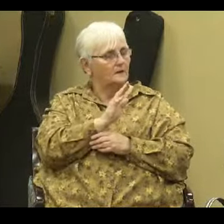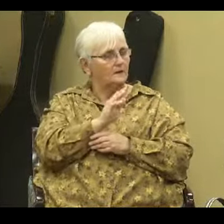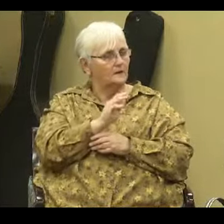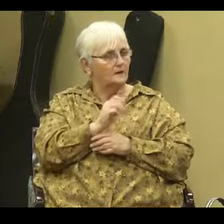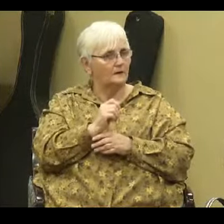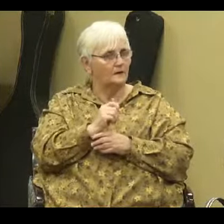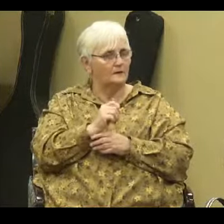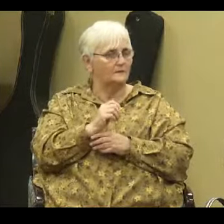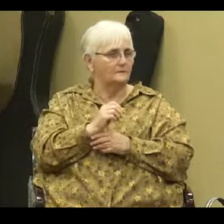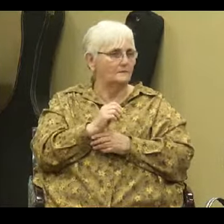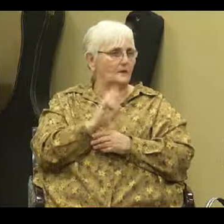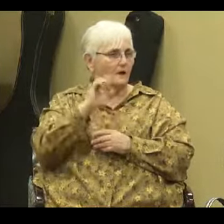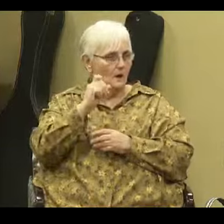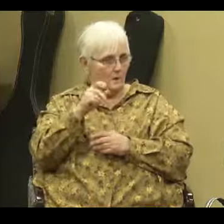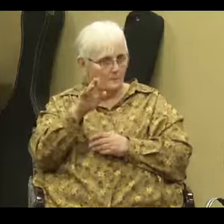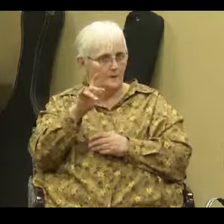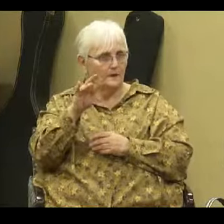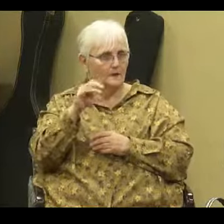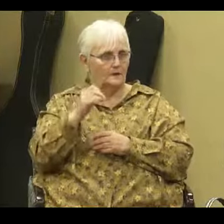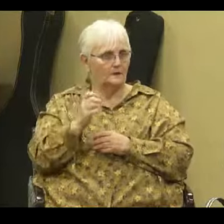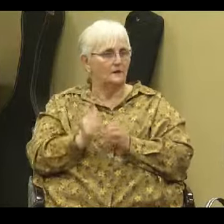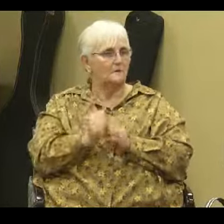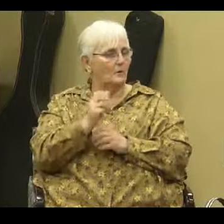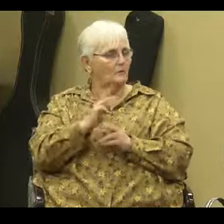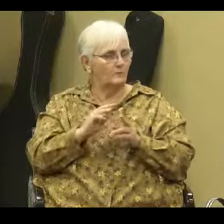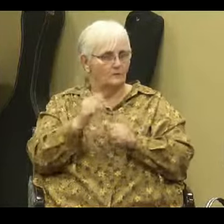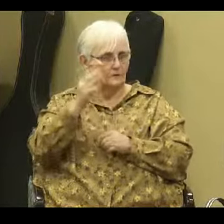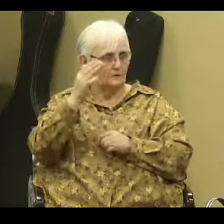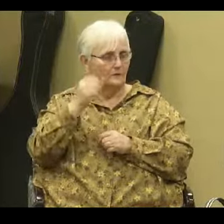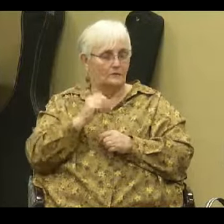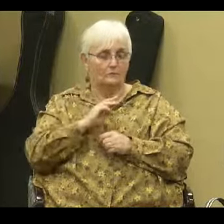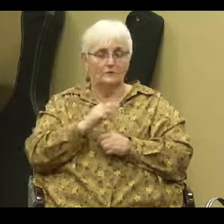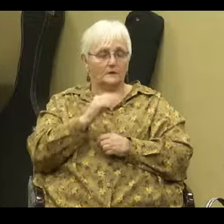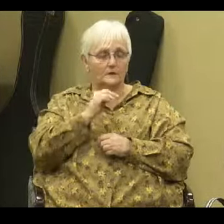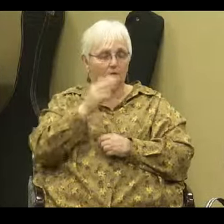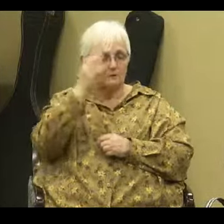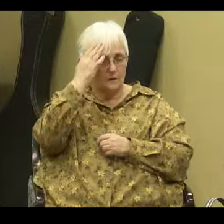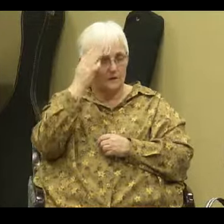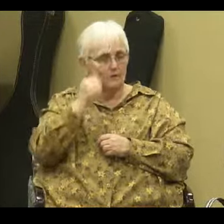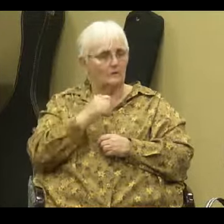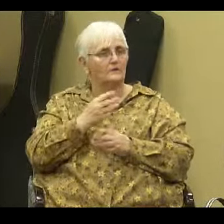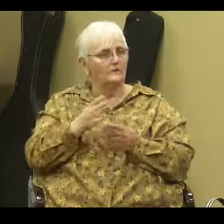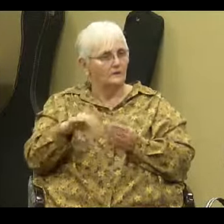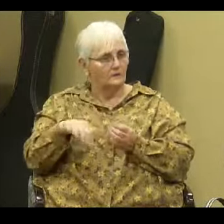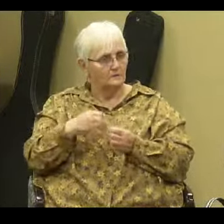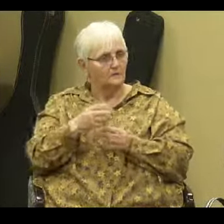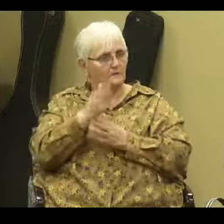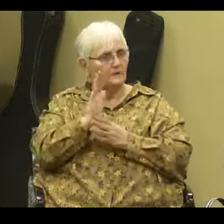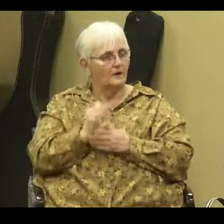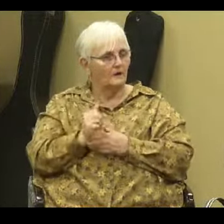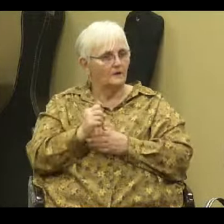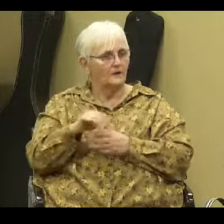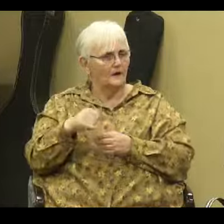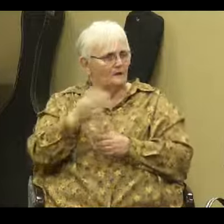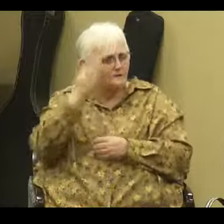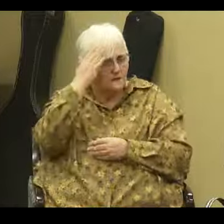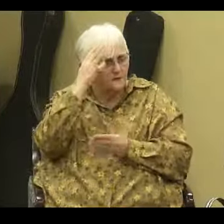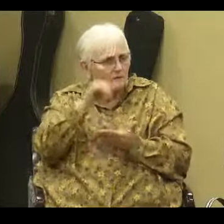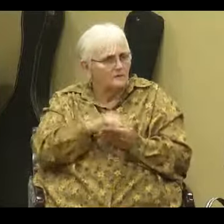opinion, I would say most people don't know the things of God. Amen. How do I know that? Because if